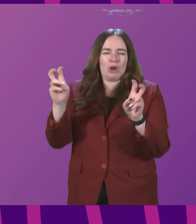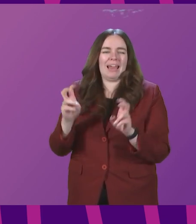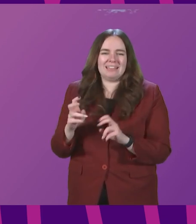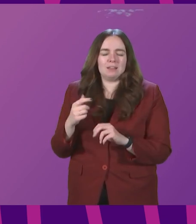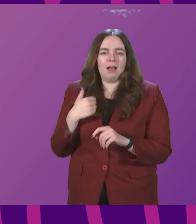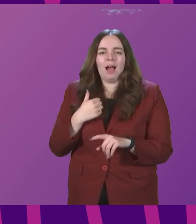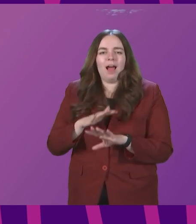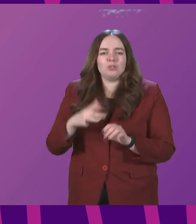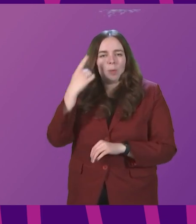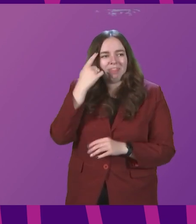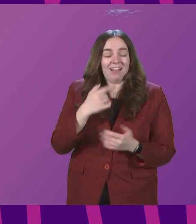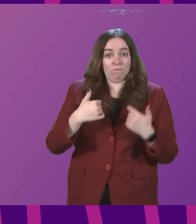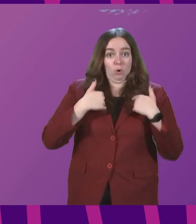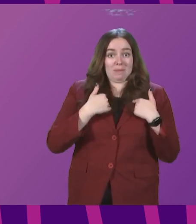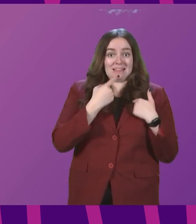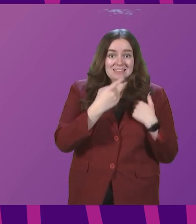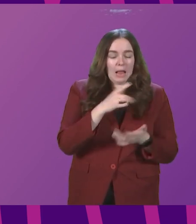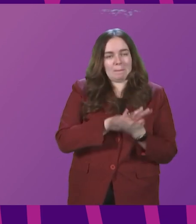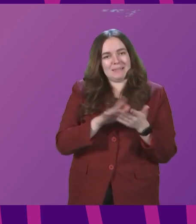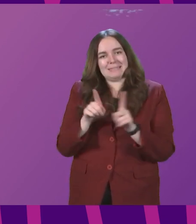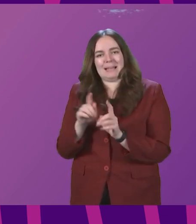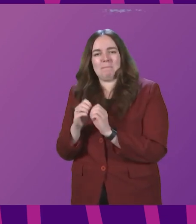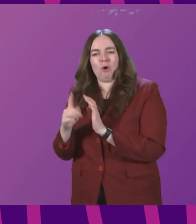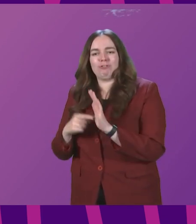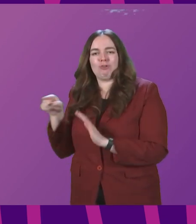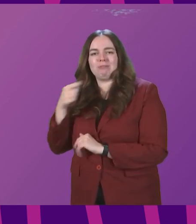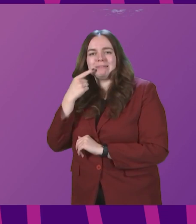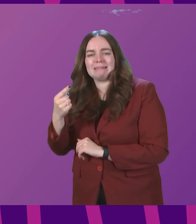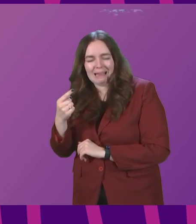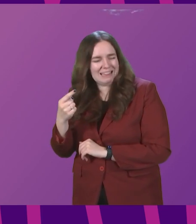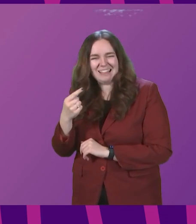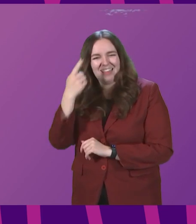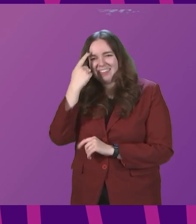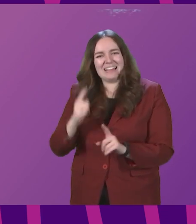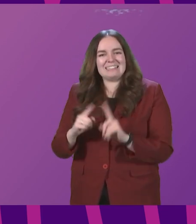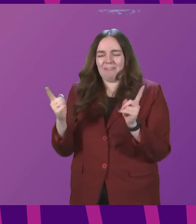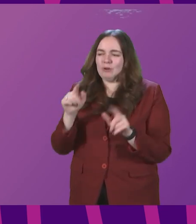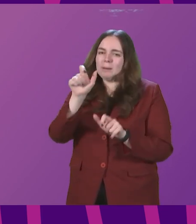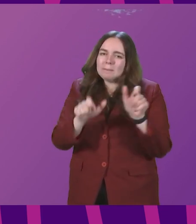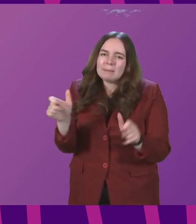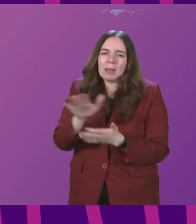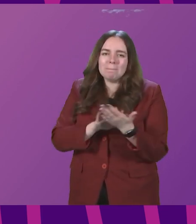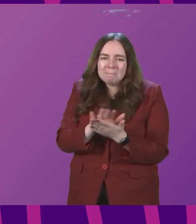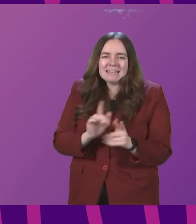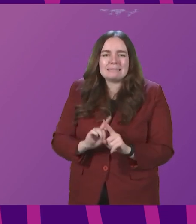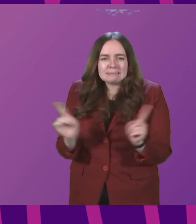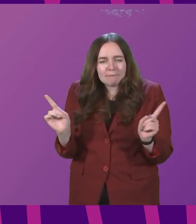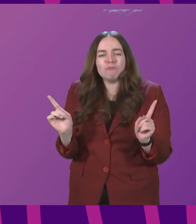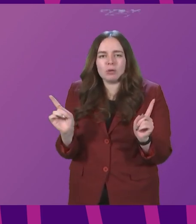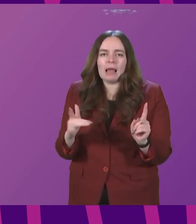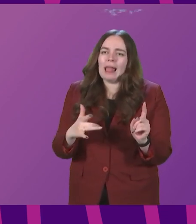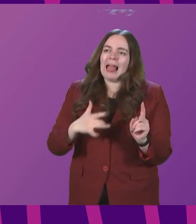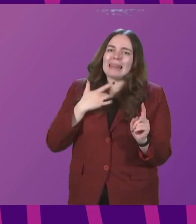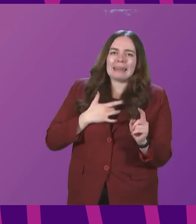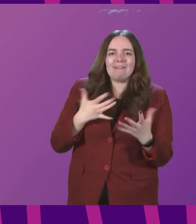the same things as, for example, Boris Johnson means when he says that, and different people will mean different things by that. And that's not a